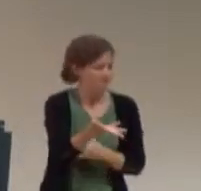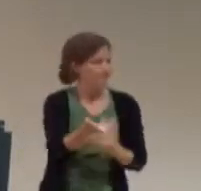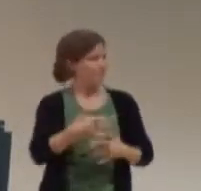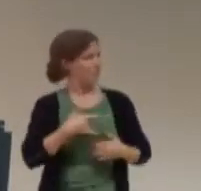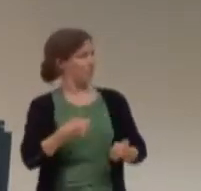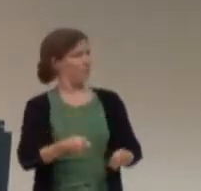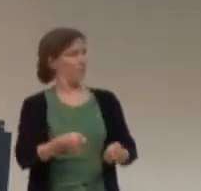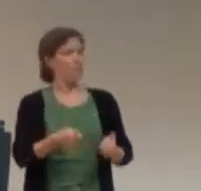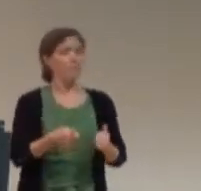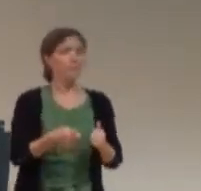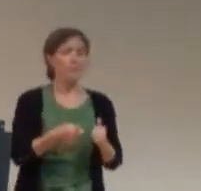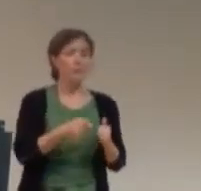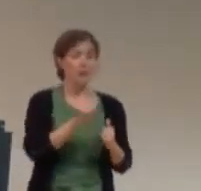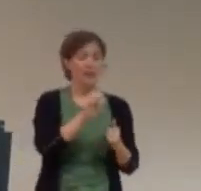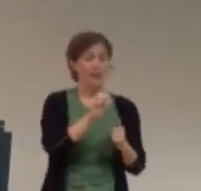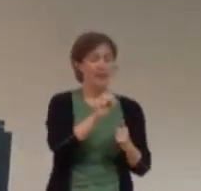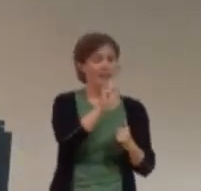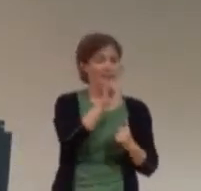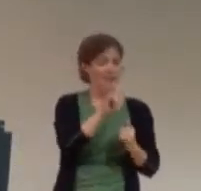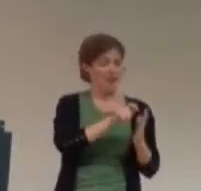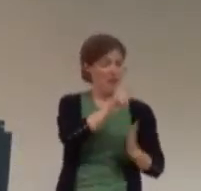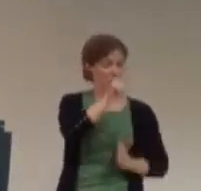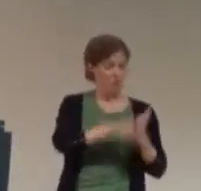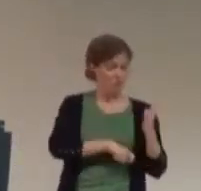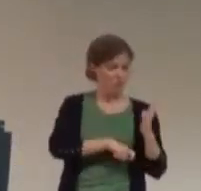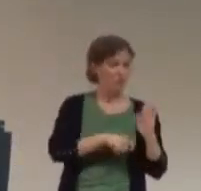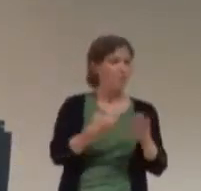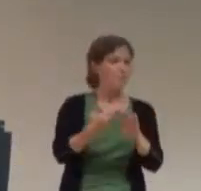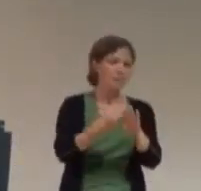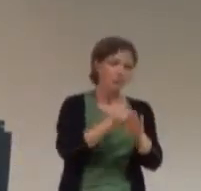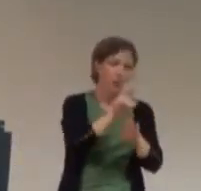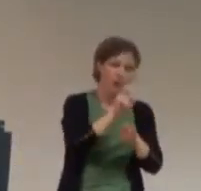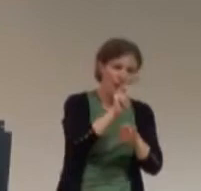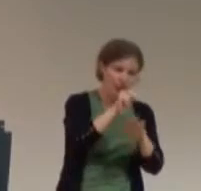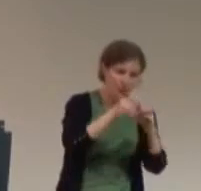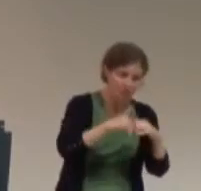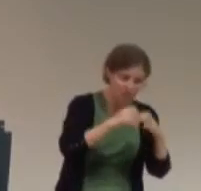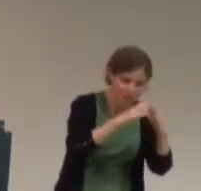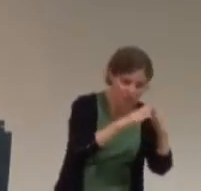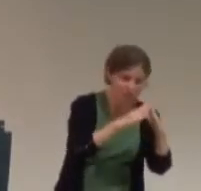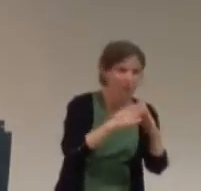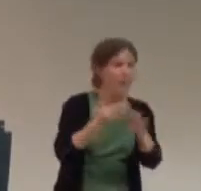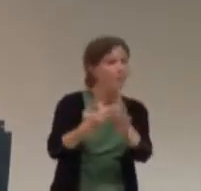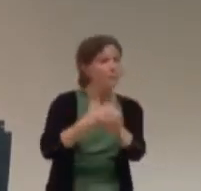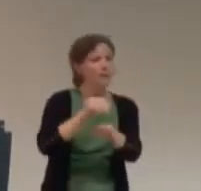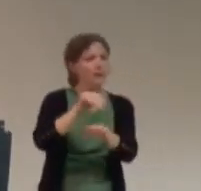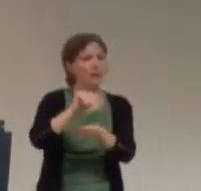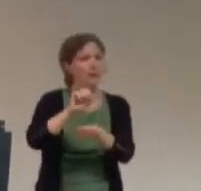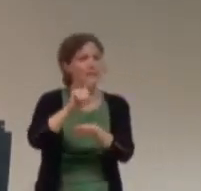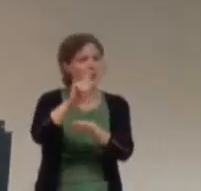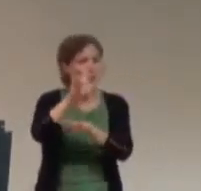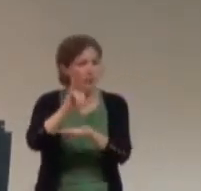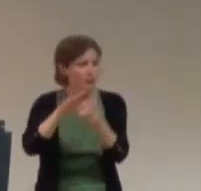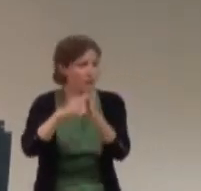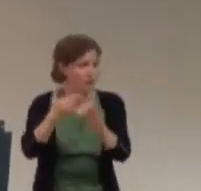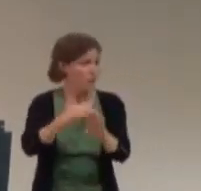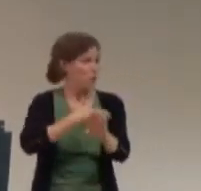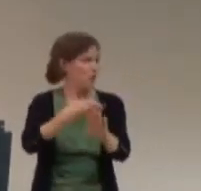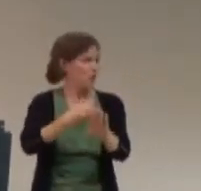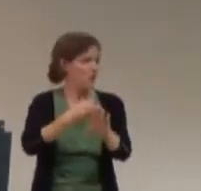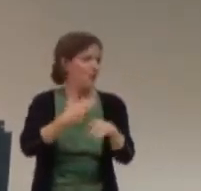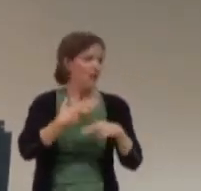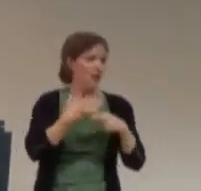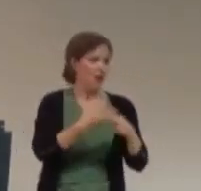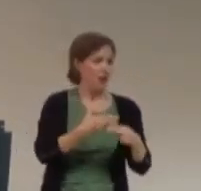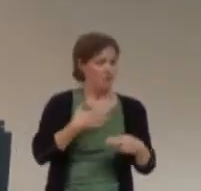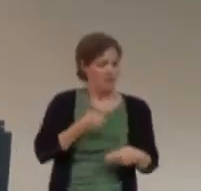wrote this essay, uh, it was pre-AVEN, pre-asexuality, community, anything, and I called myself